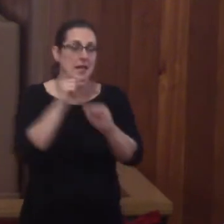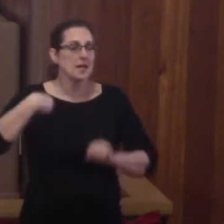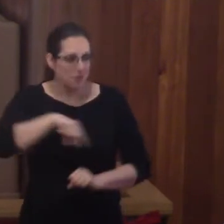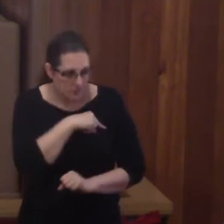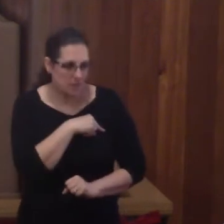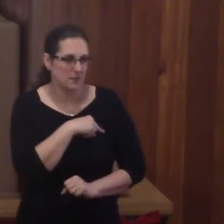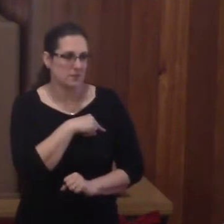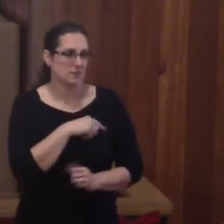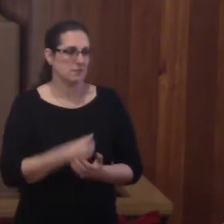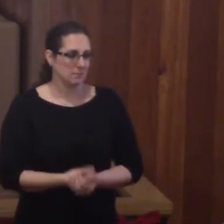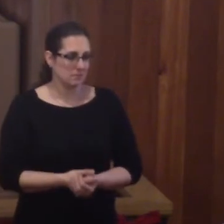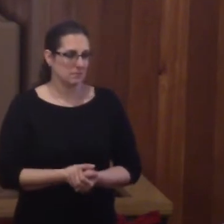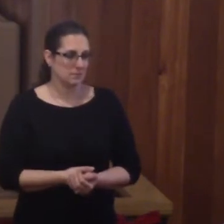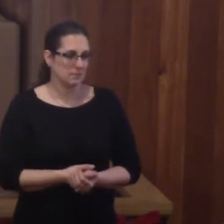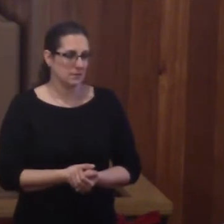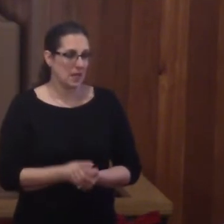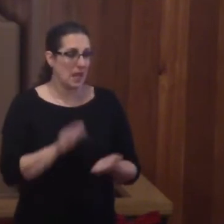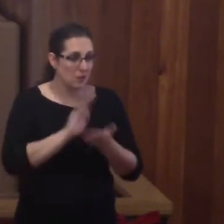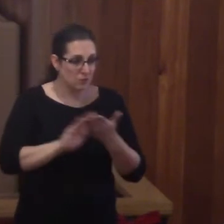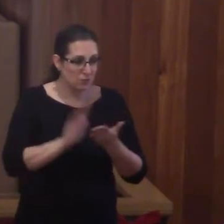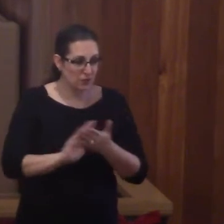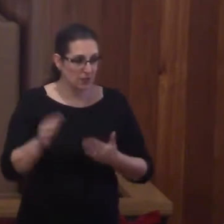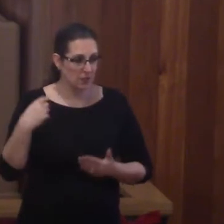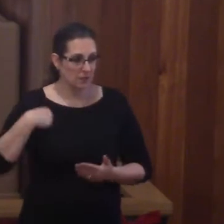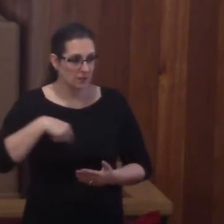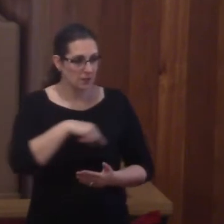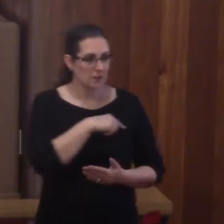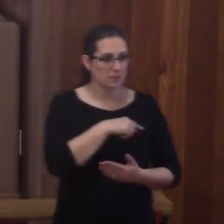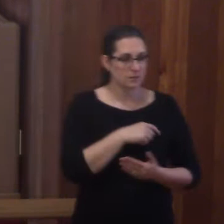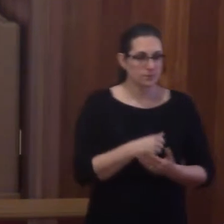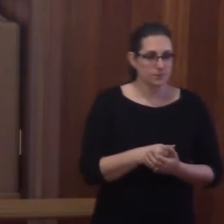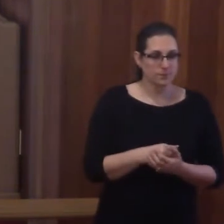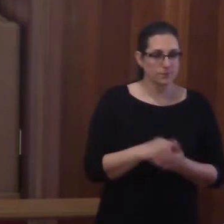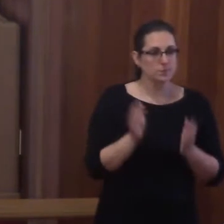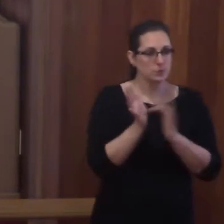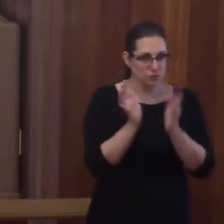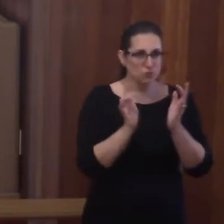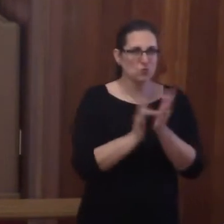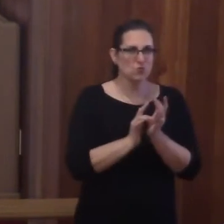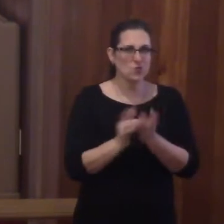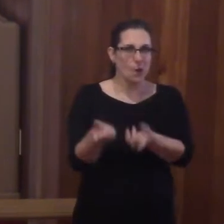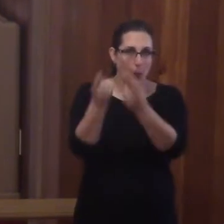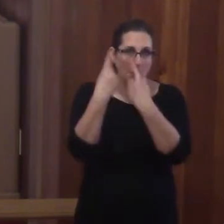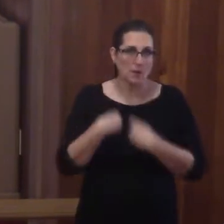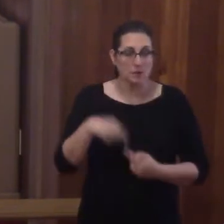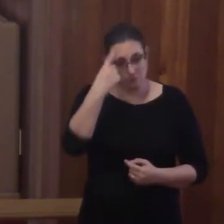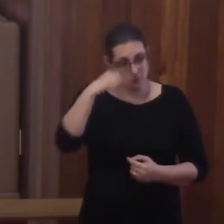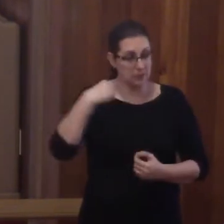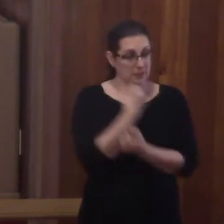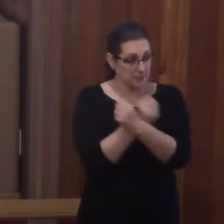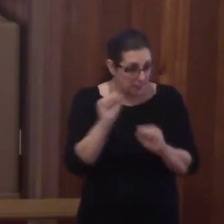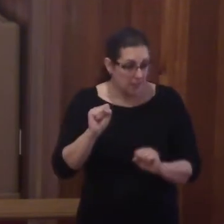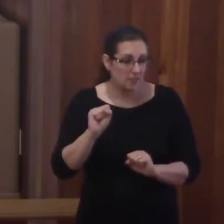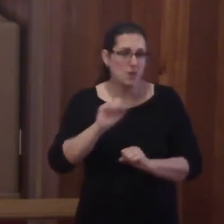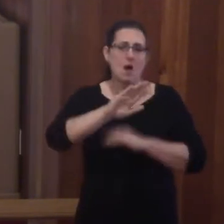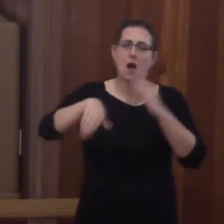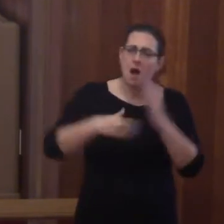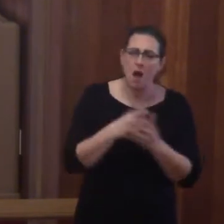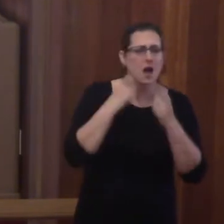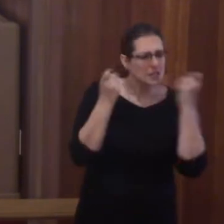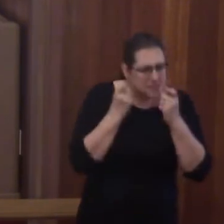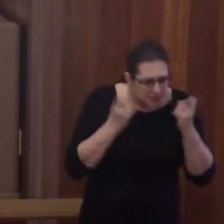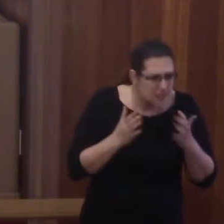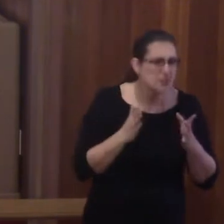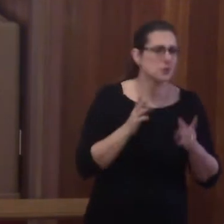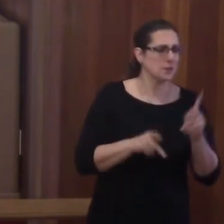to save us in the forgiveness of our sins. For Jesus has come to save all sinners, not